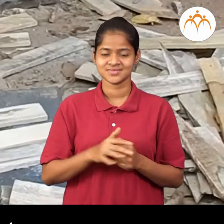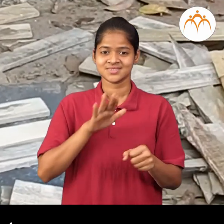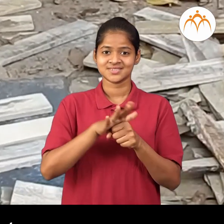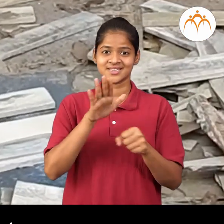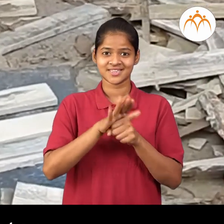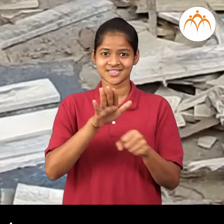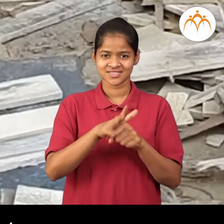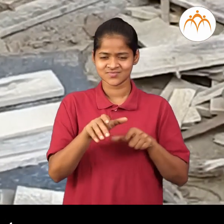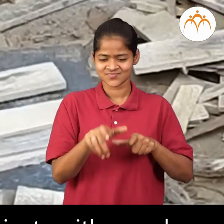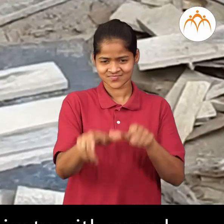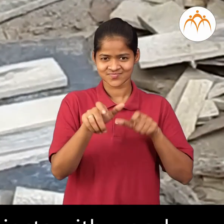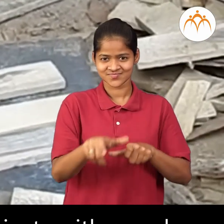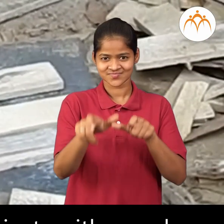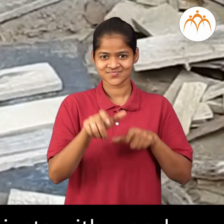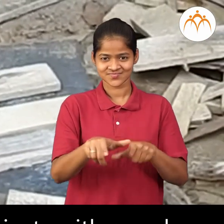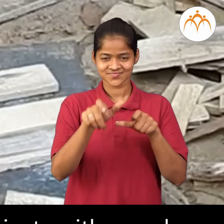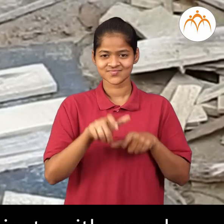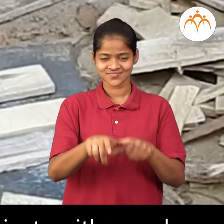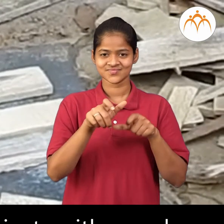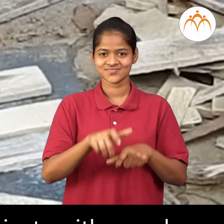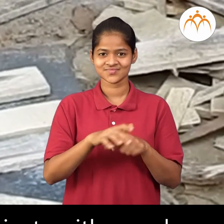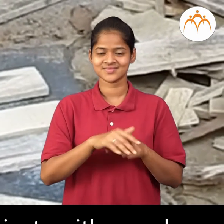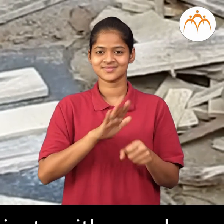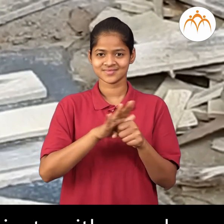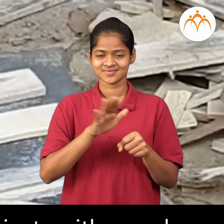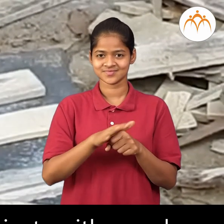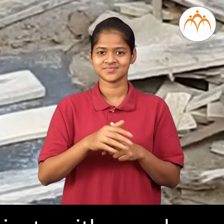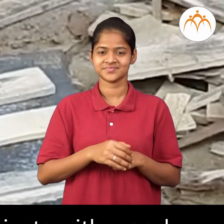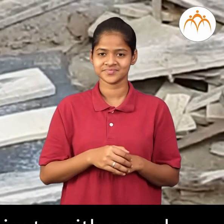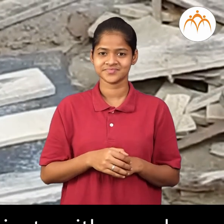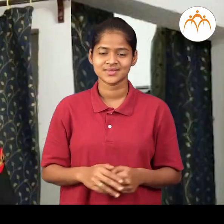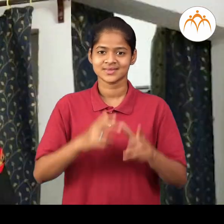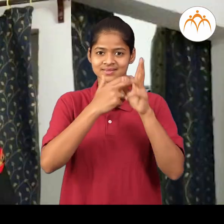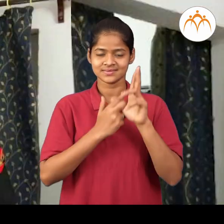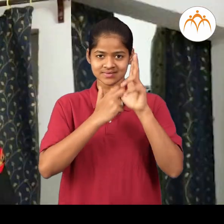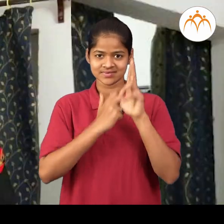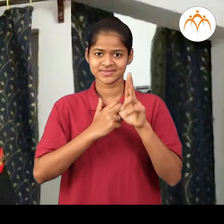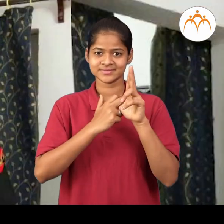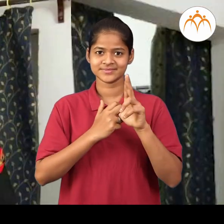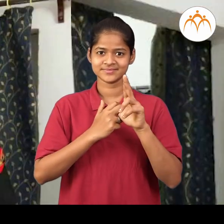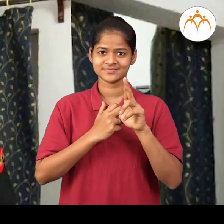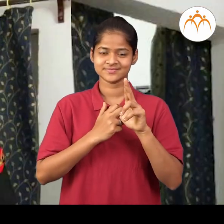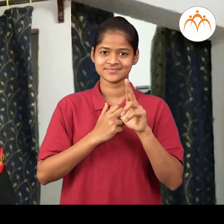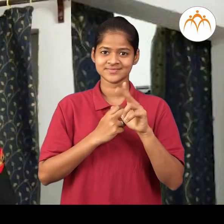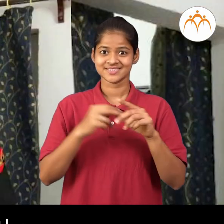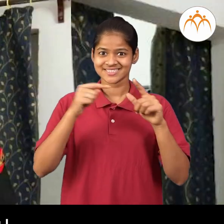carpenter makes objects with wood. Soldier, soldiers